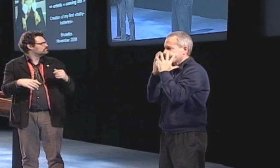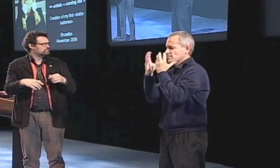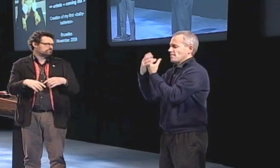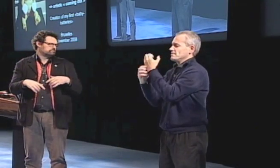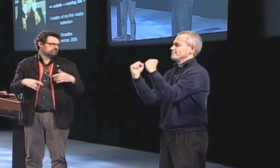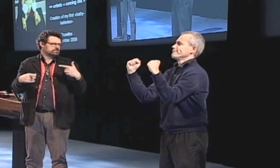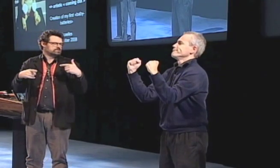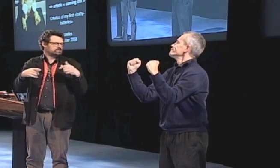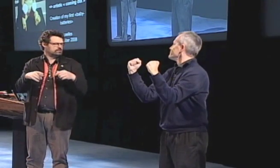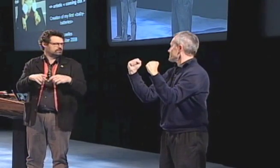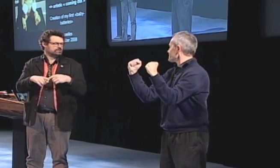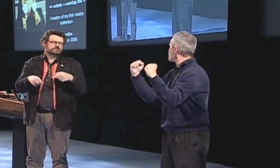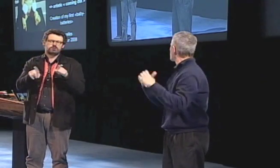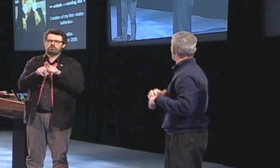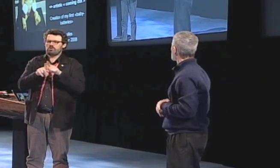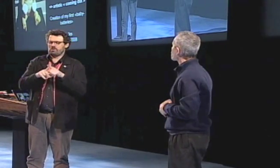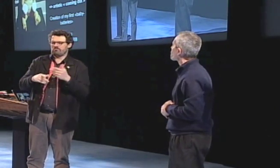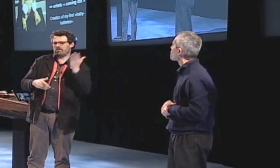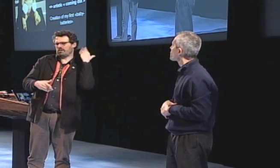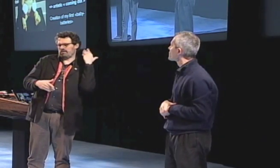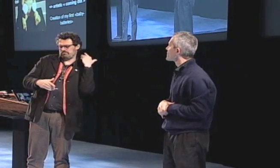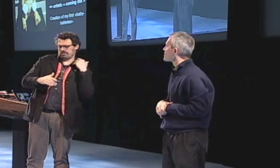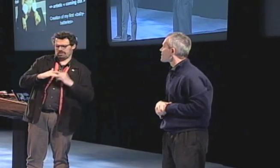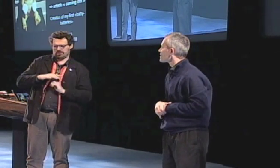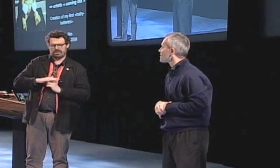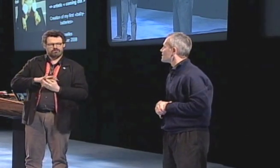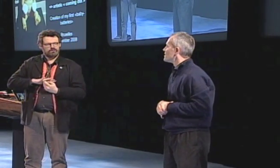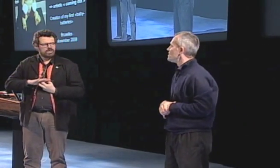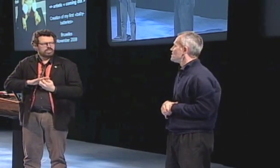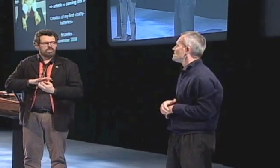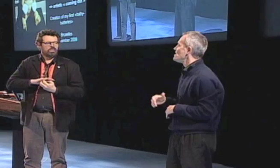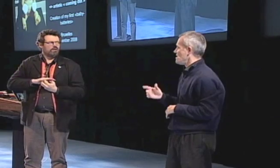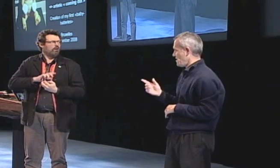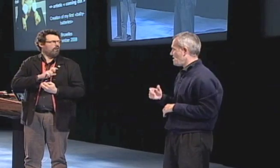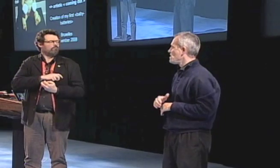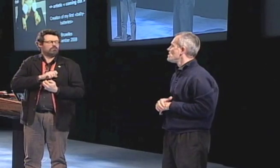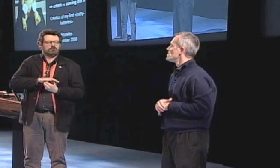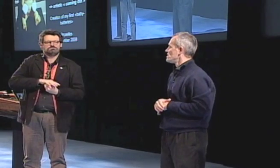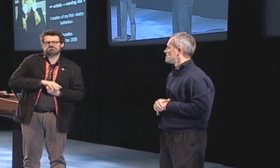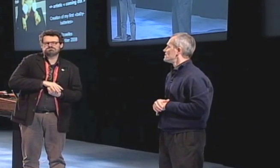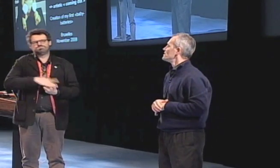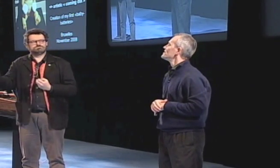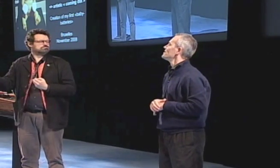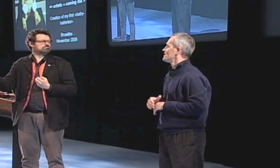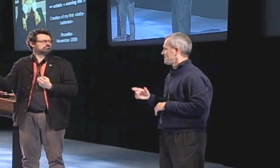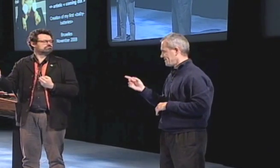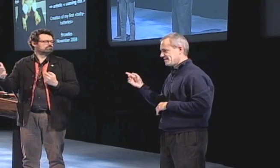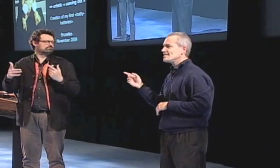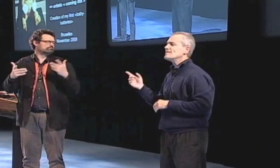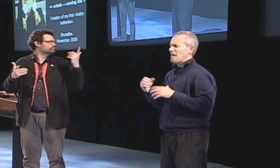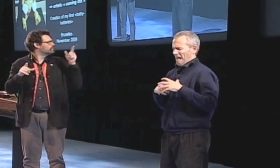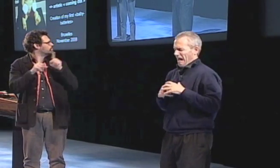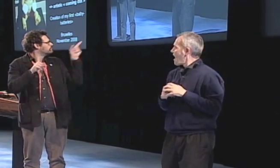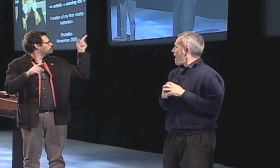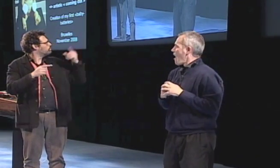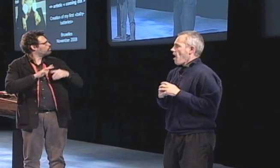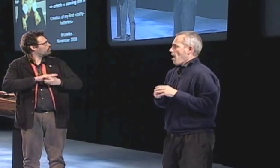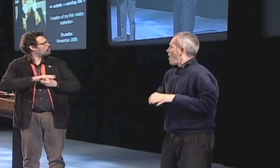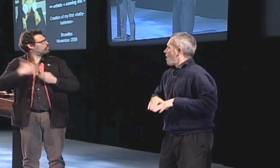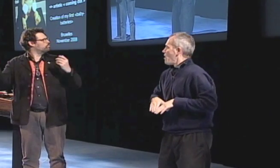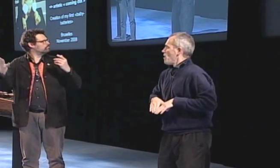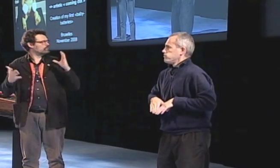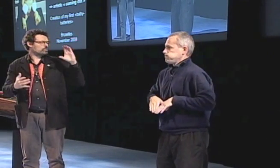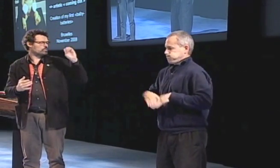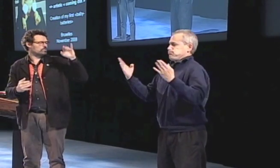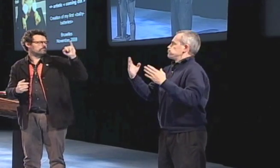I made a piece using a baby doll whose hands were encased and whose face